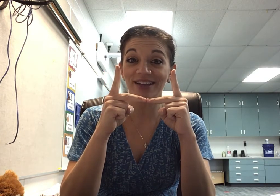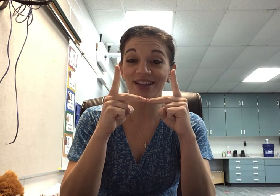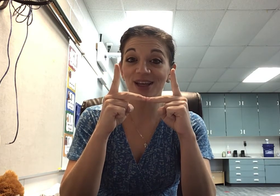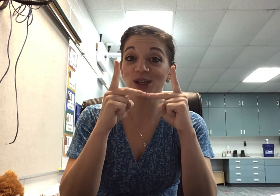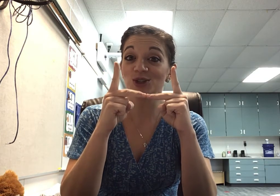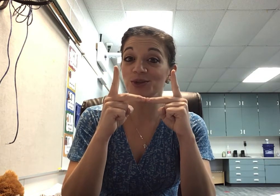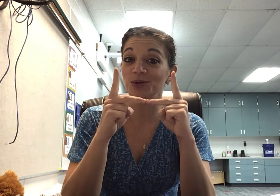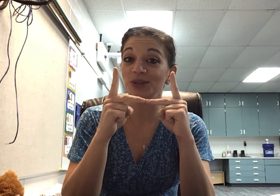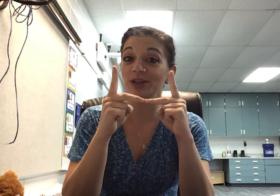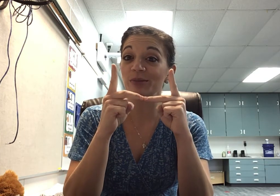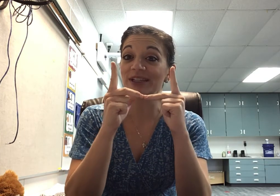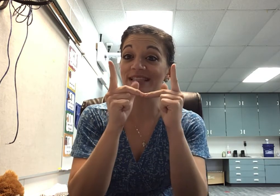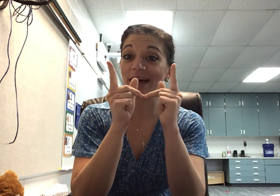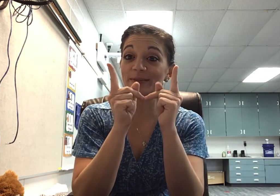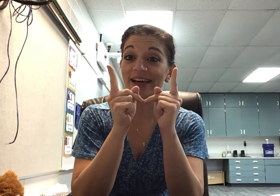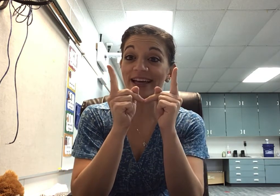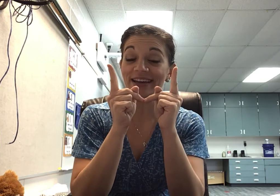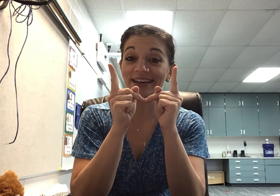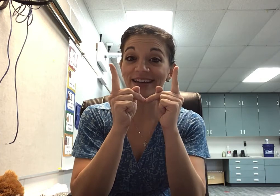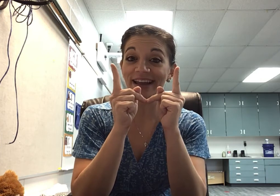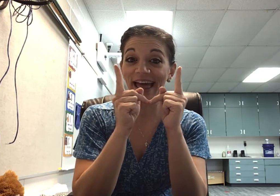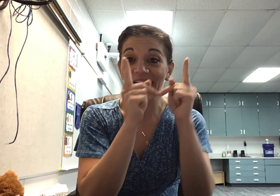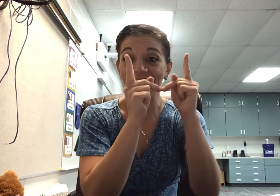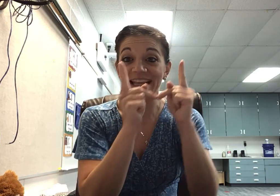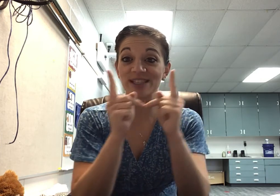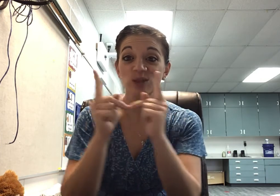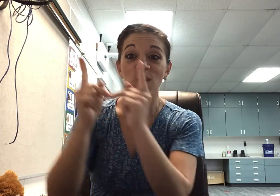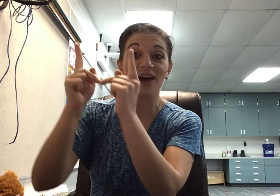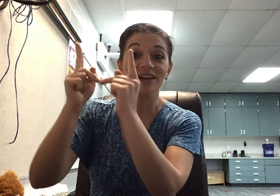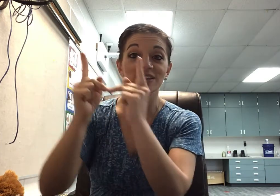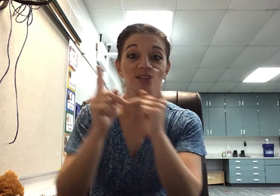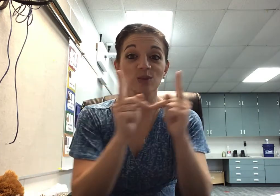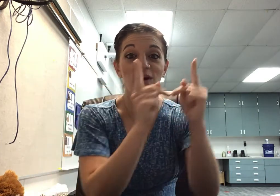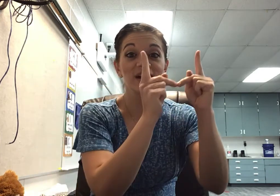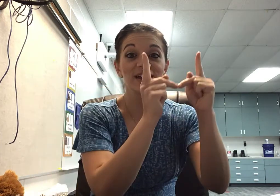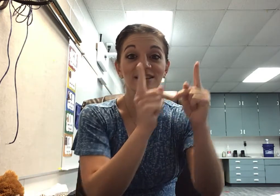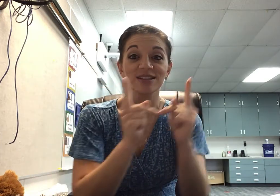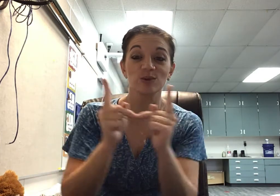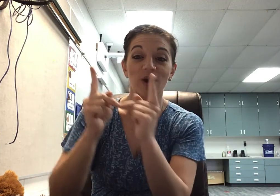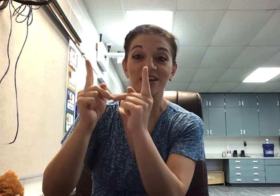Two little birdies hopped on and they swung, swung, swung.